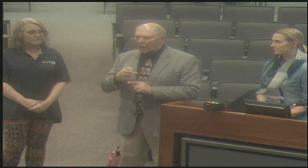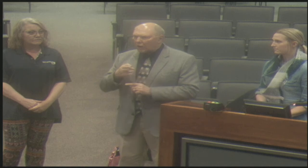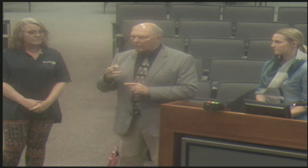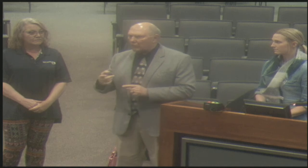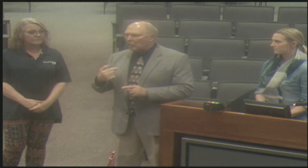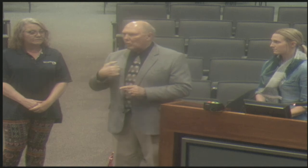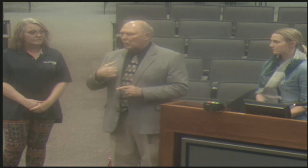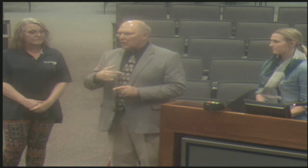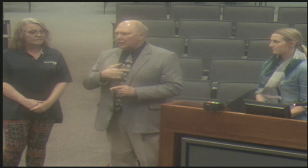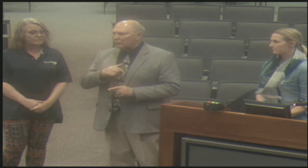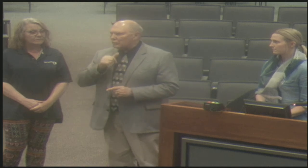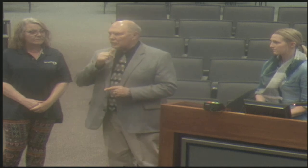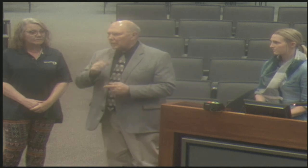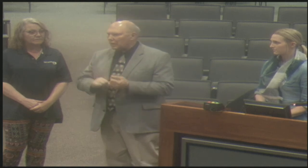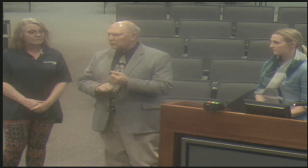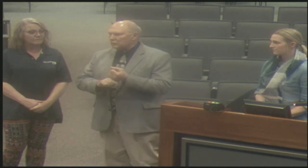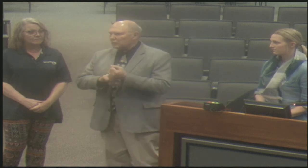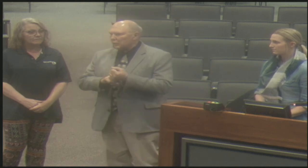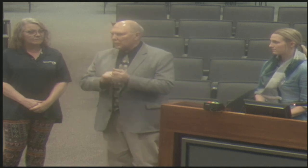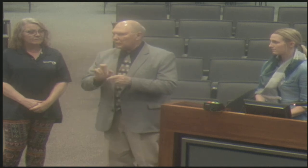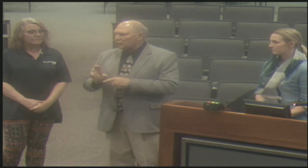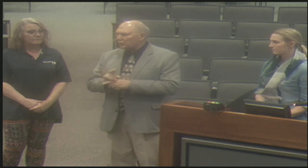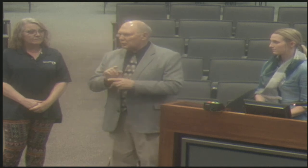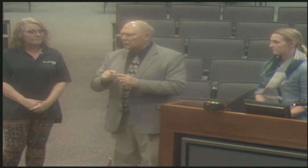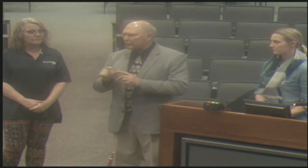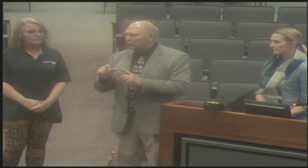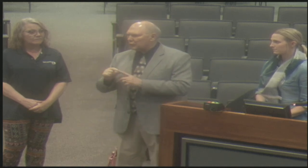of, uh, deafness or hard of hearing.